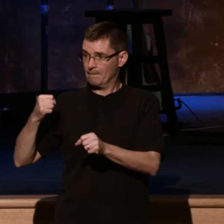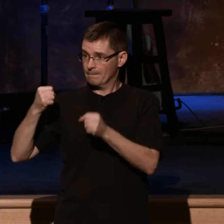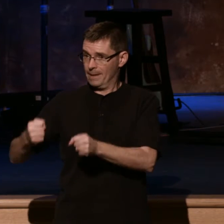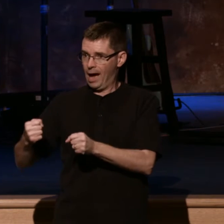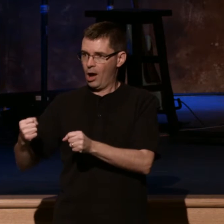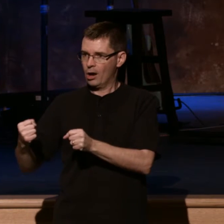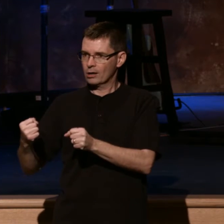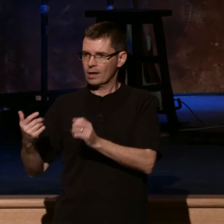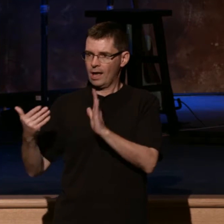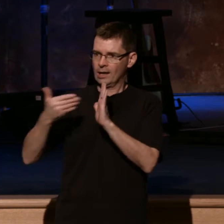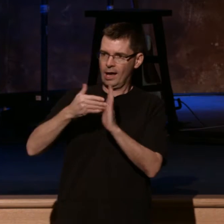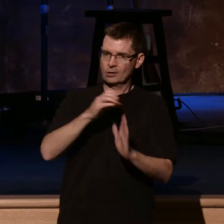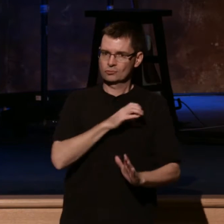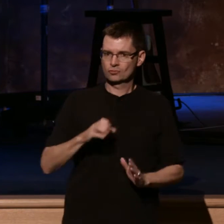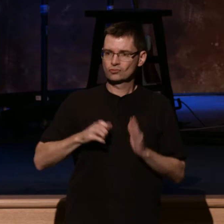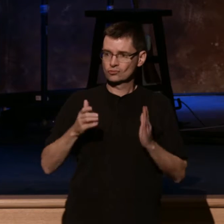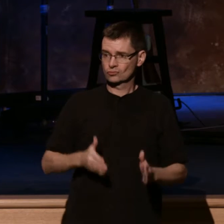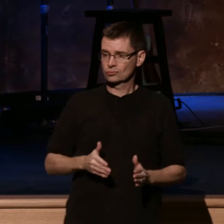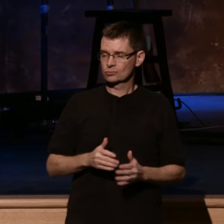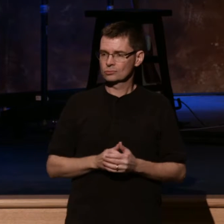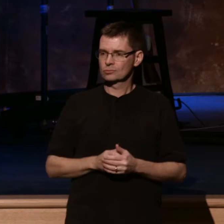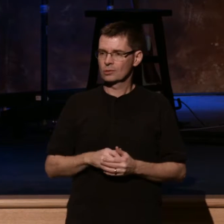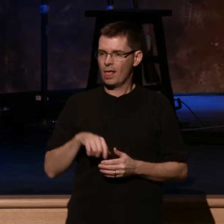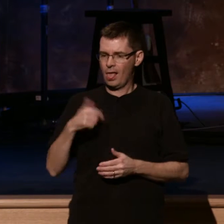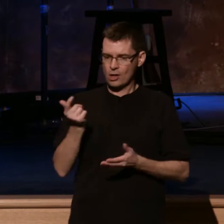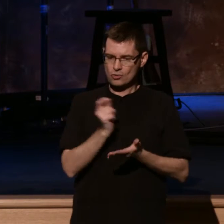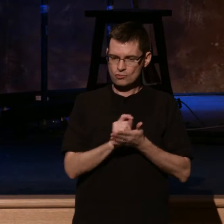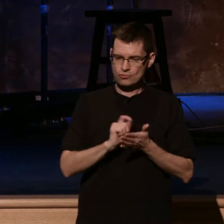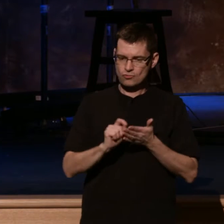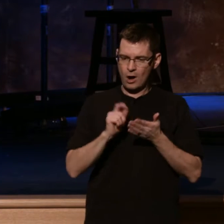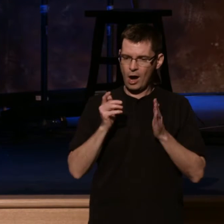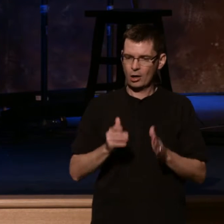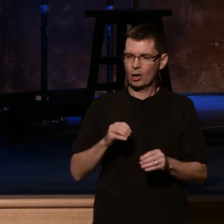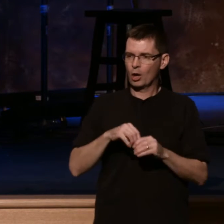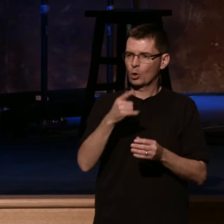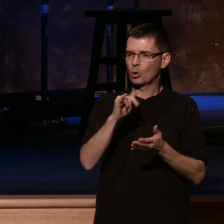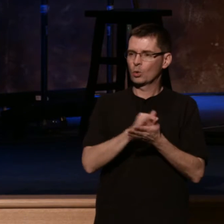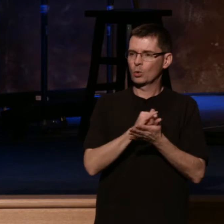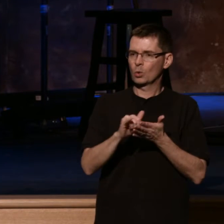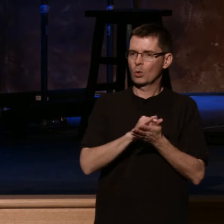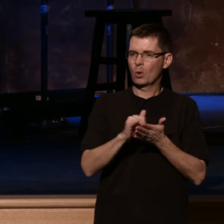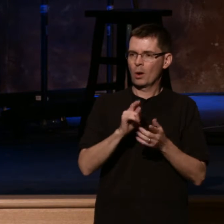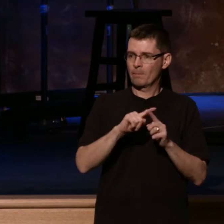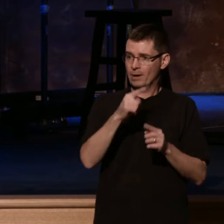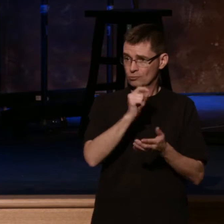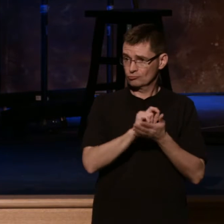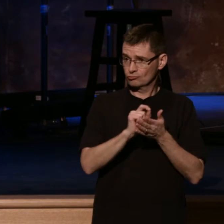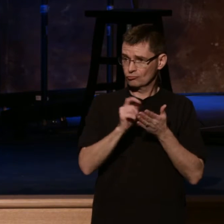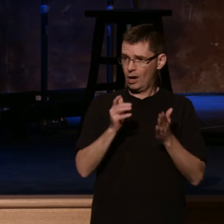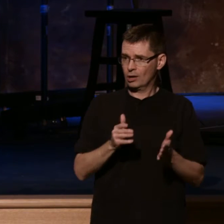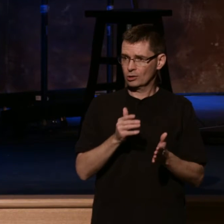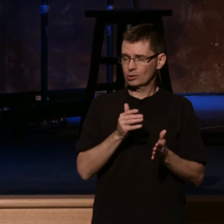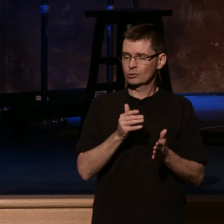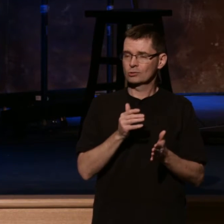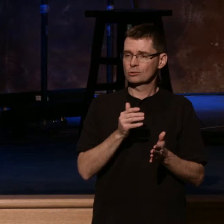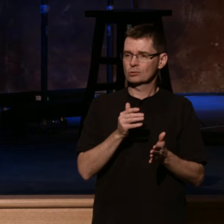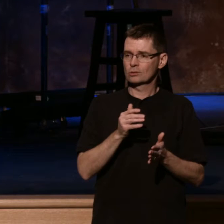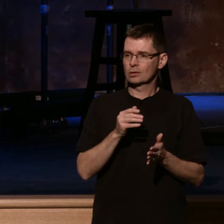Nicholas Kristof writes for the New York Times. He's a renowned writer. He's not a Christian. But he said in one of his articles, he said, liberal circles,